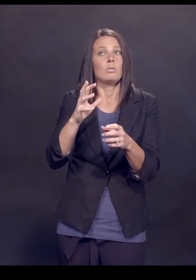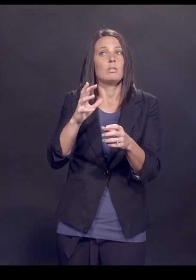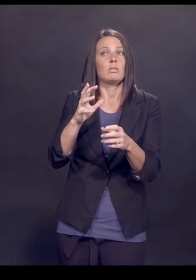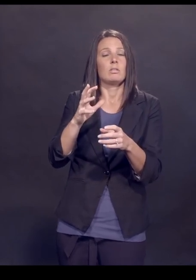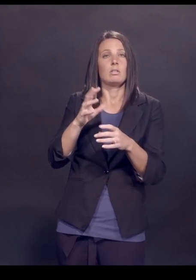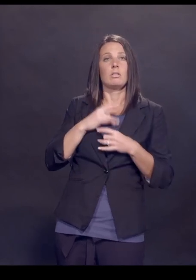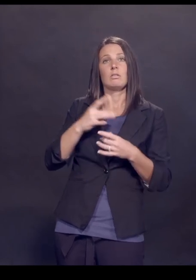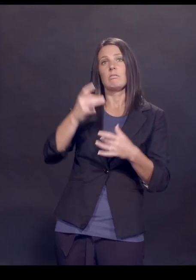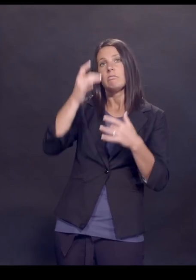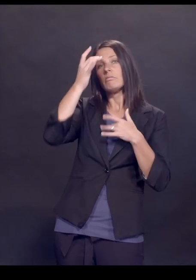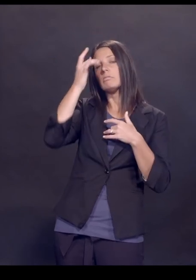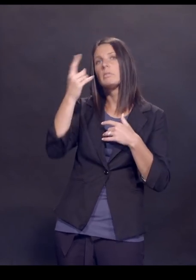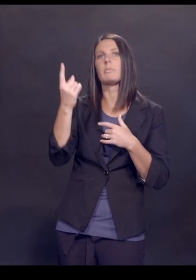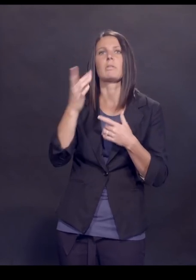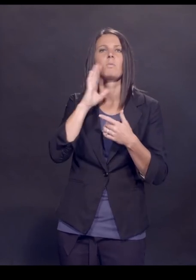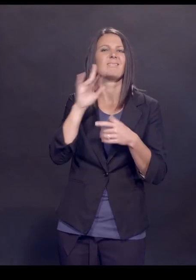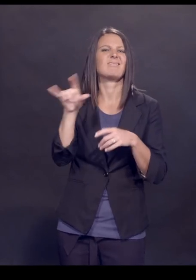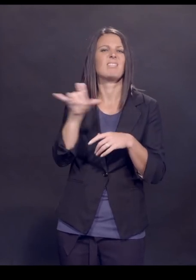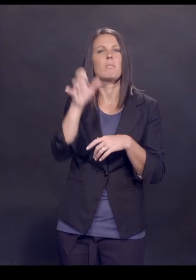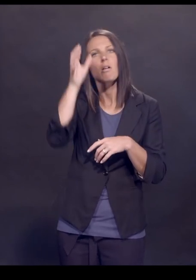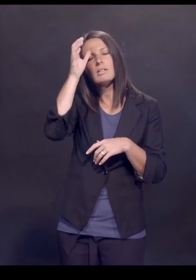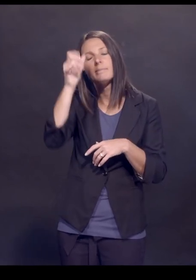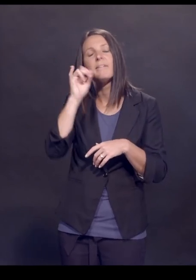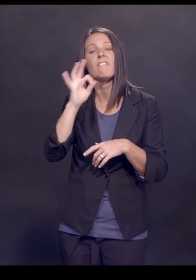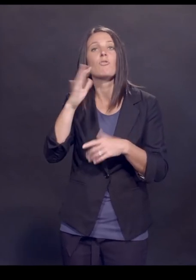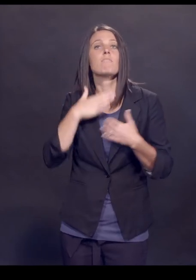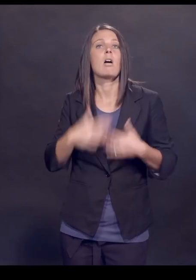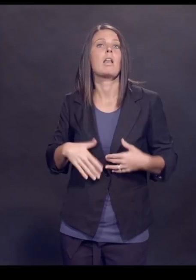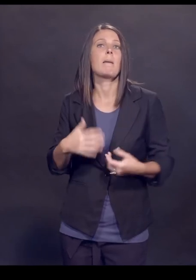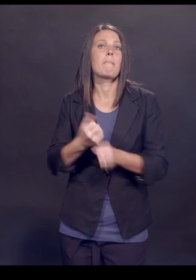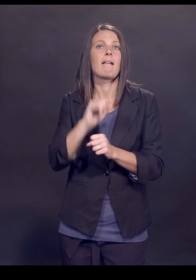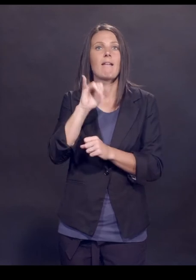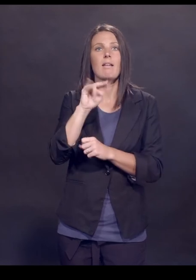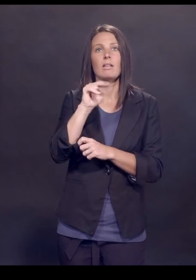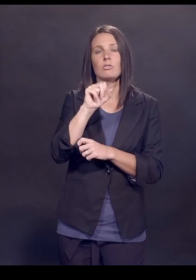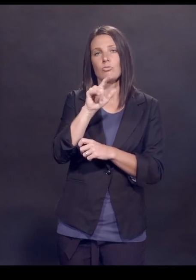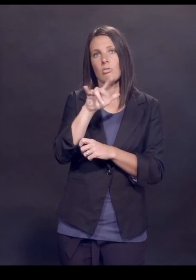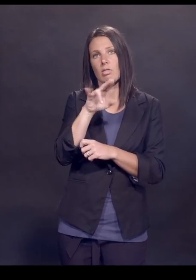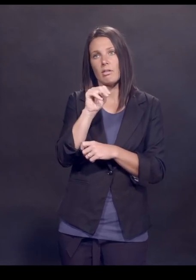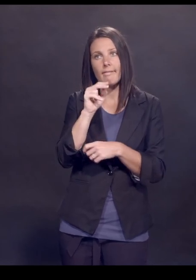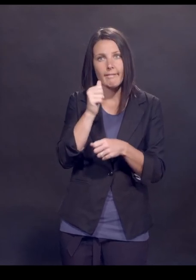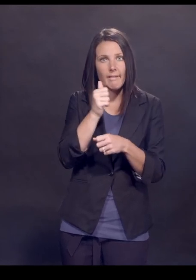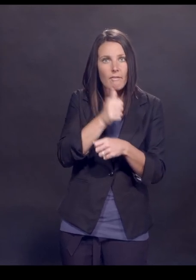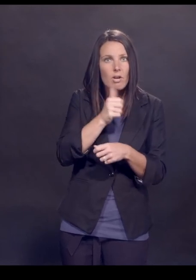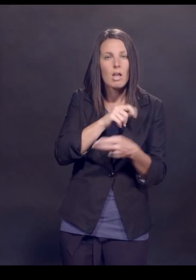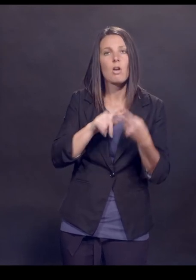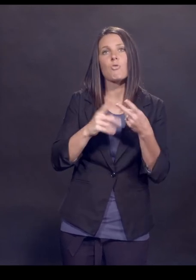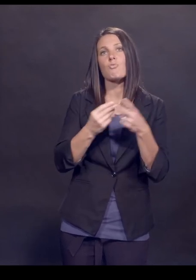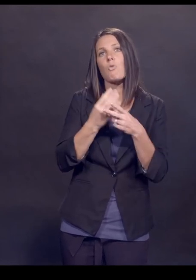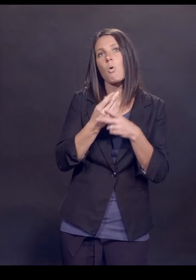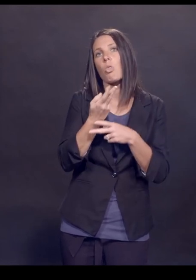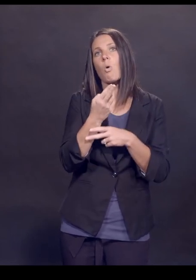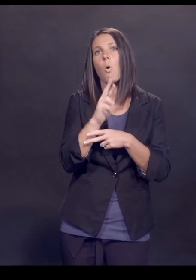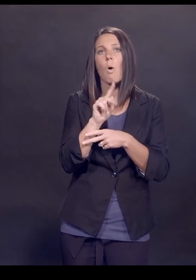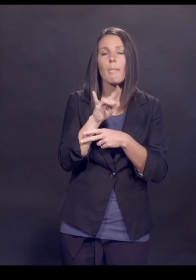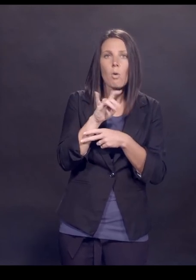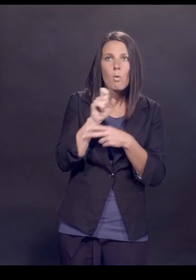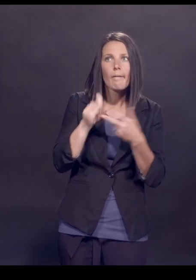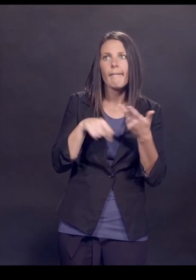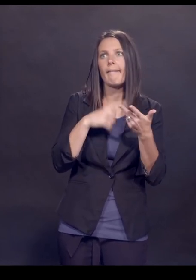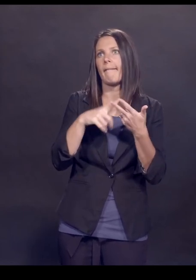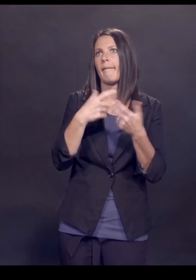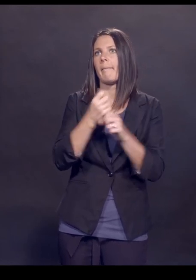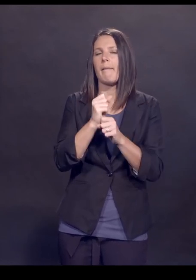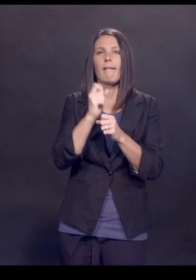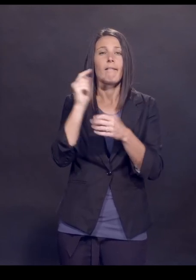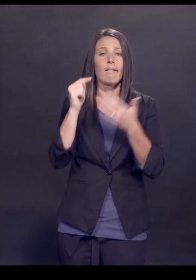from, from this is the same thing as if, you know, your body makes insulin every day, your body makes growth hormone every day, your body makes hemoglobin